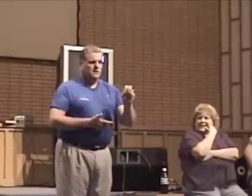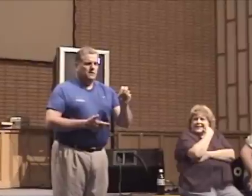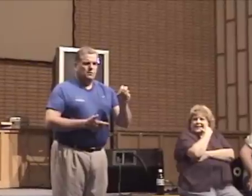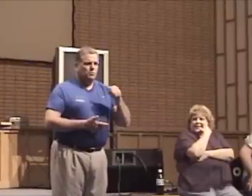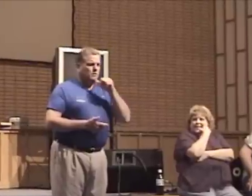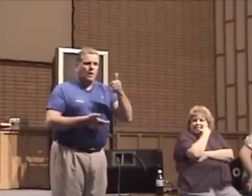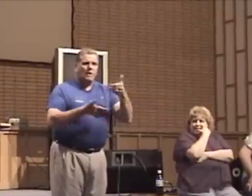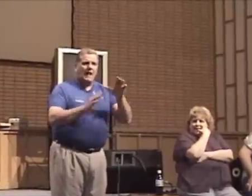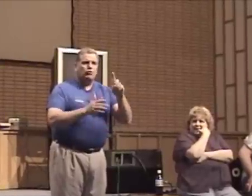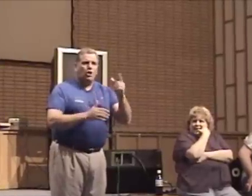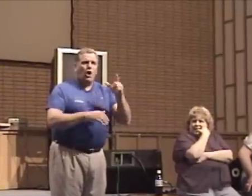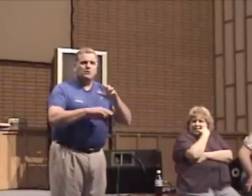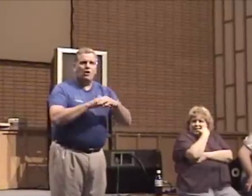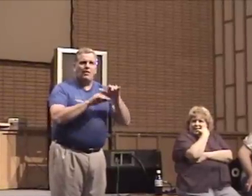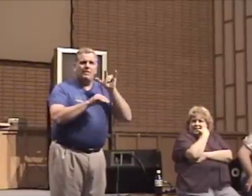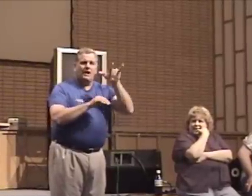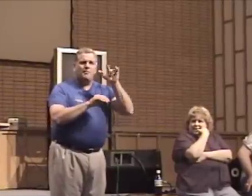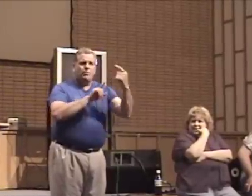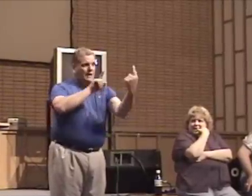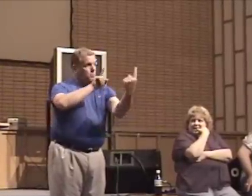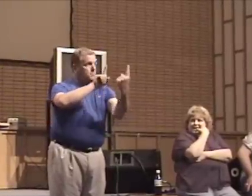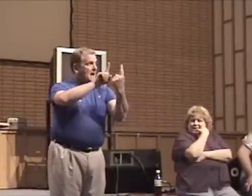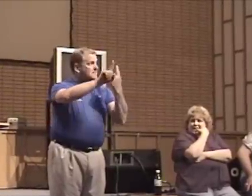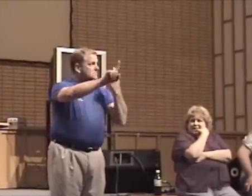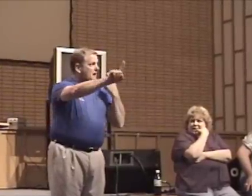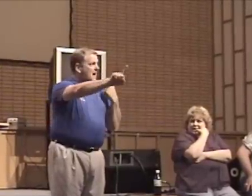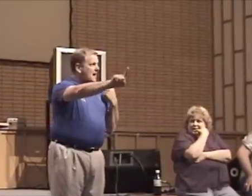And we don't have dogs on the airport, we're packing by.